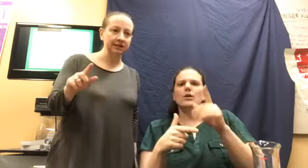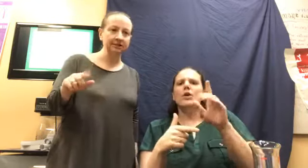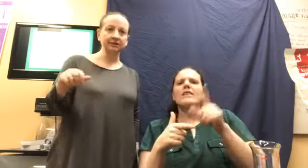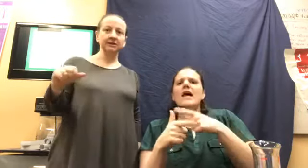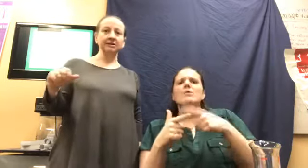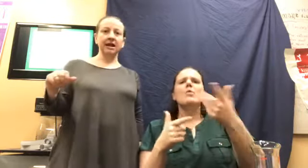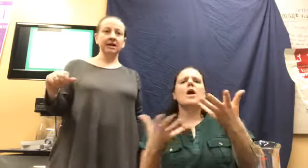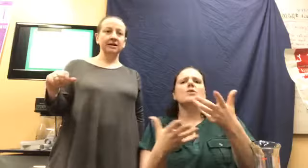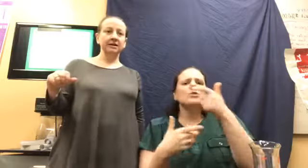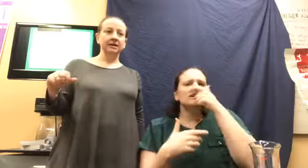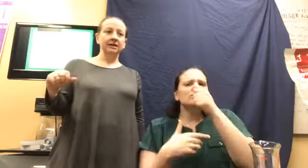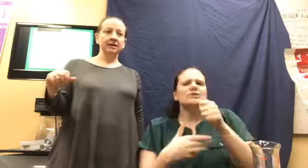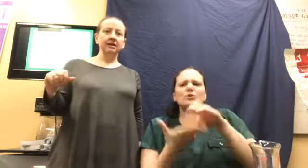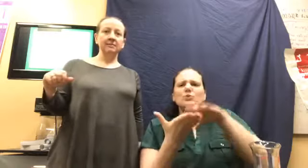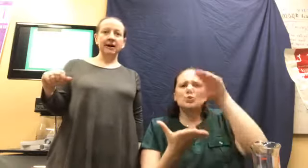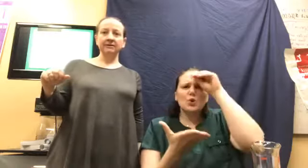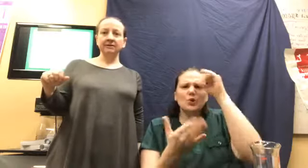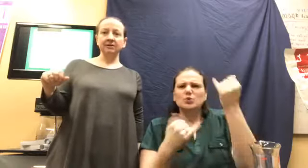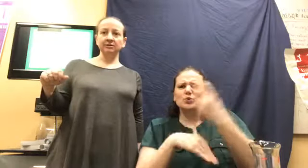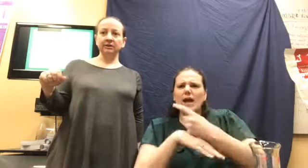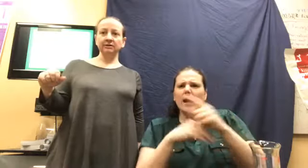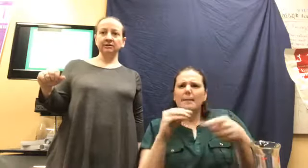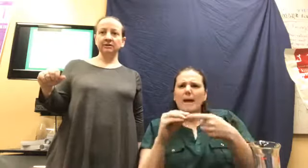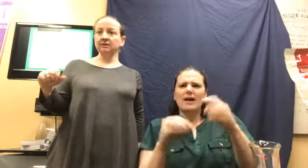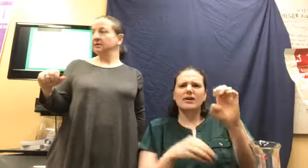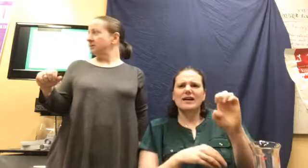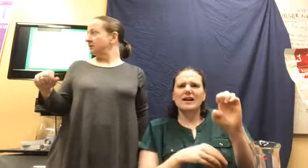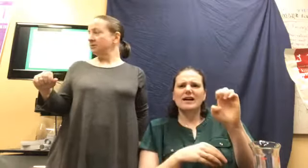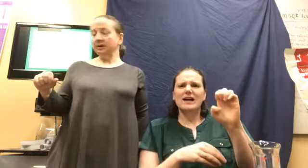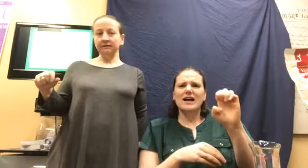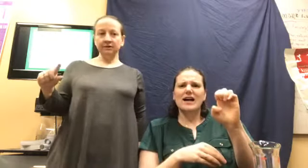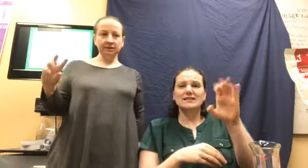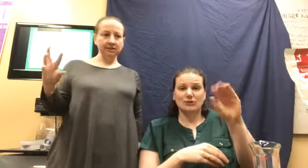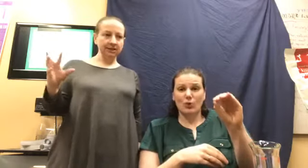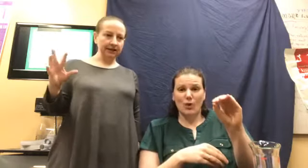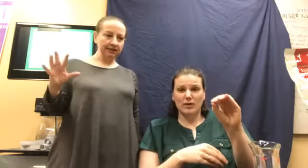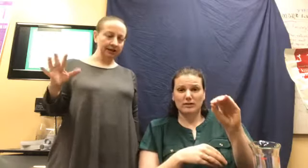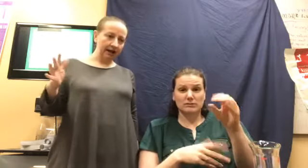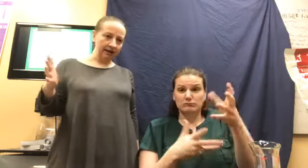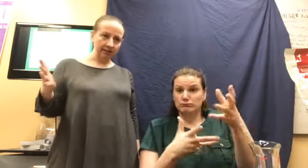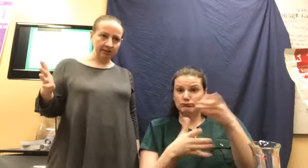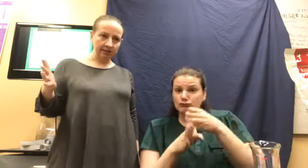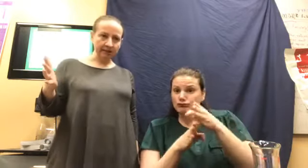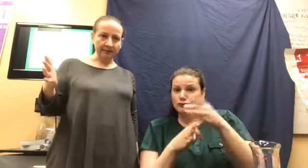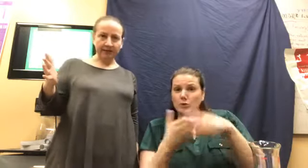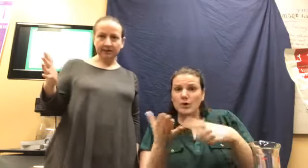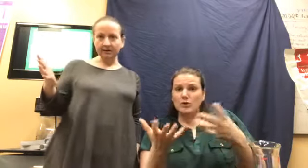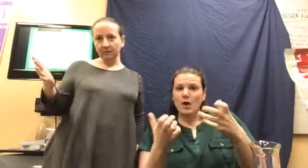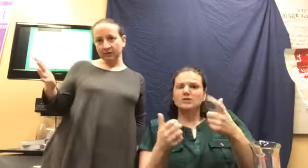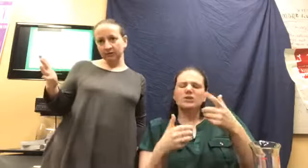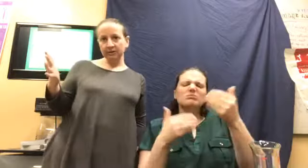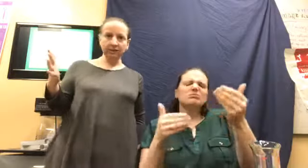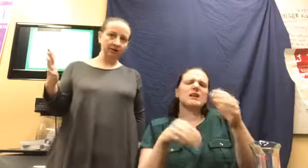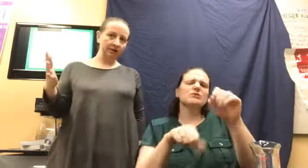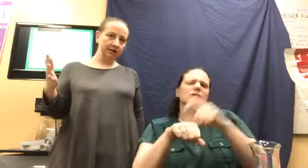in learning today about essential oils? So we'll give you just a second to kind of just type in what you're interested in learning